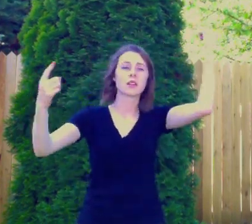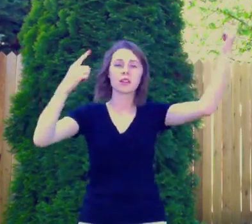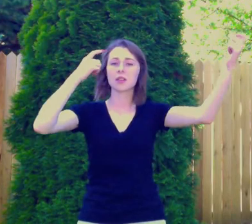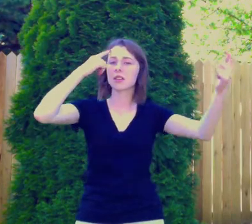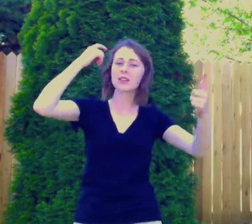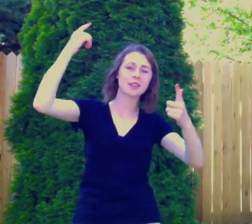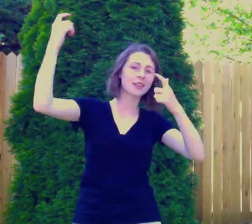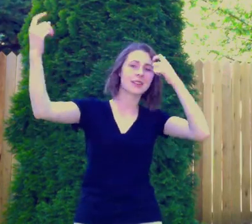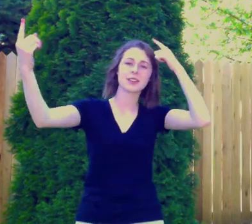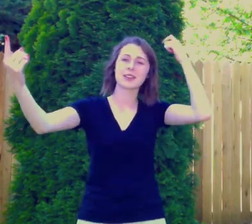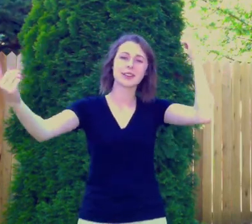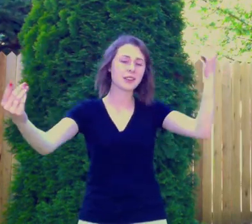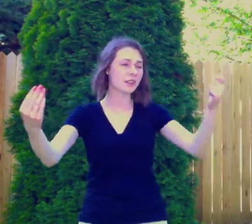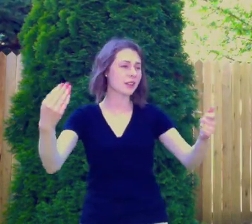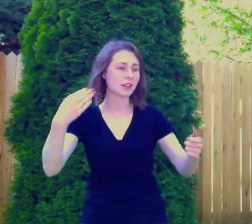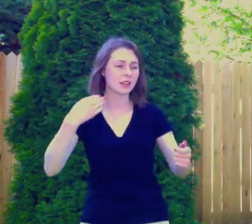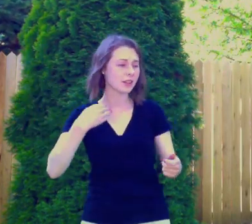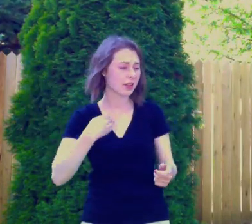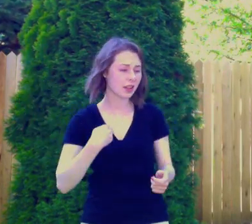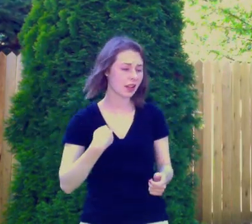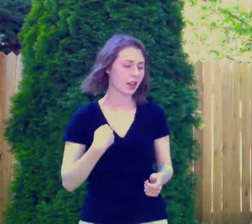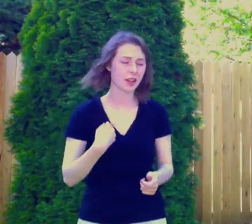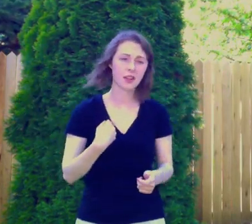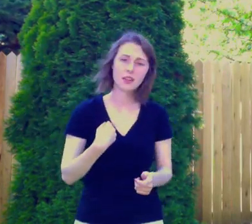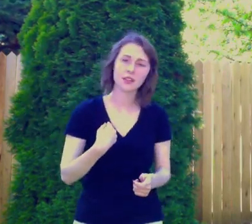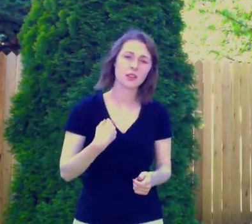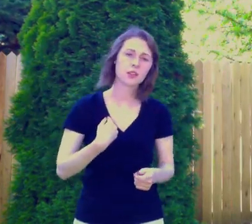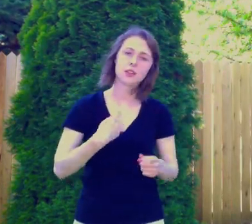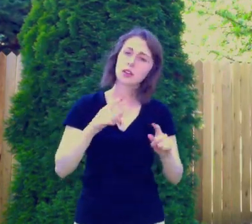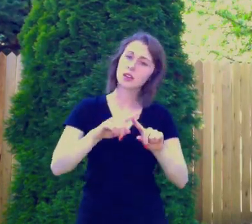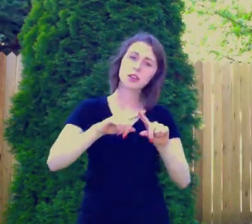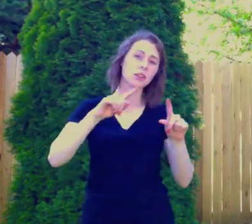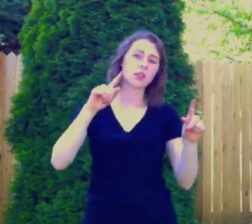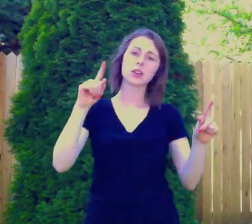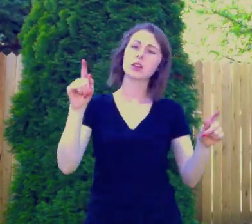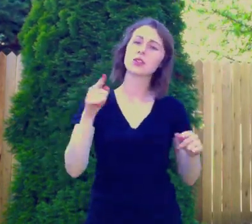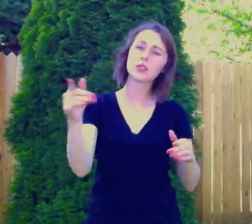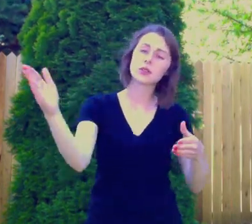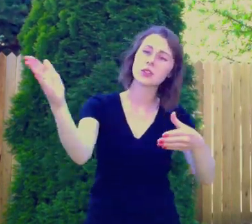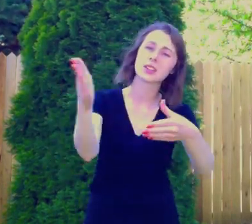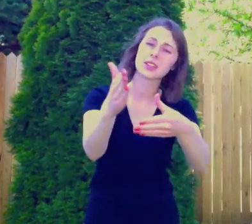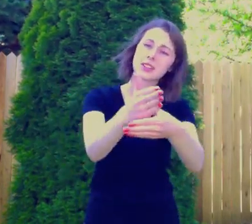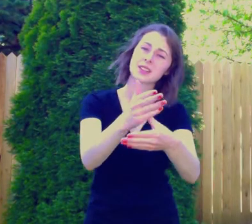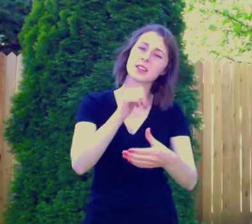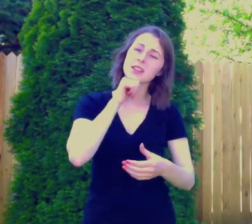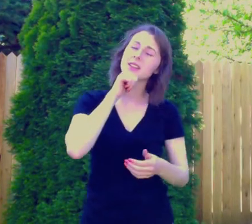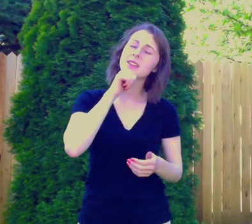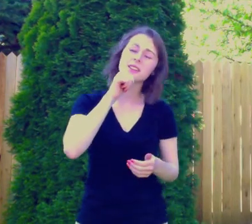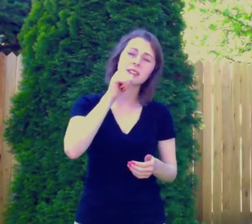you were meant to say Held in silence